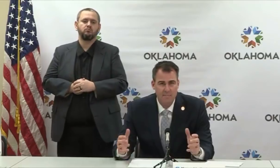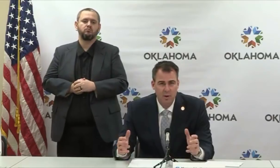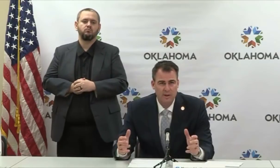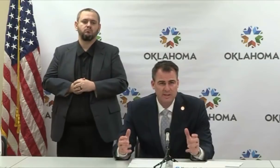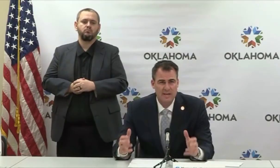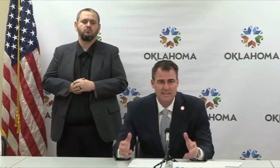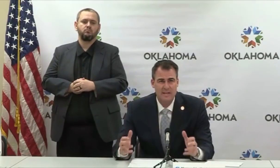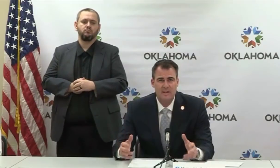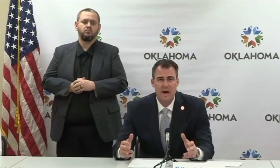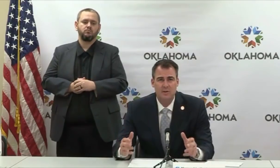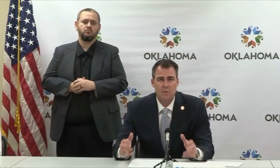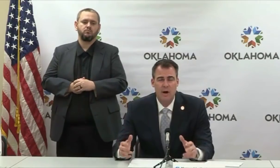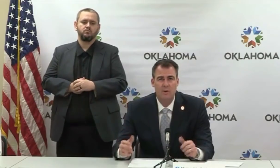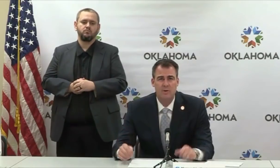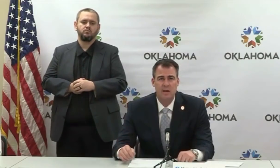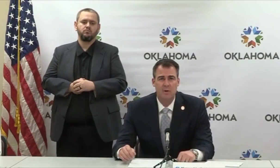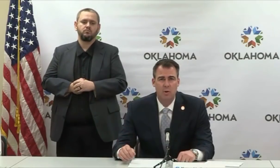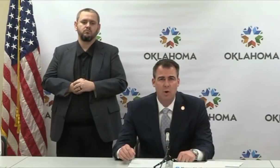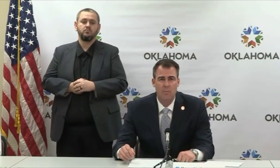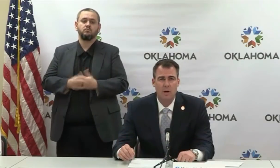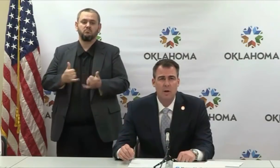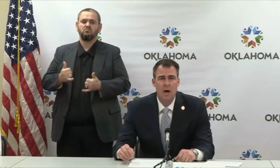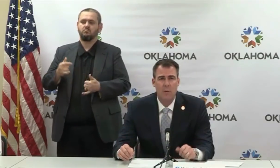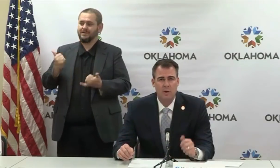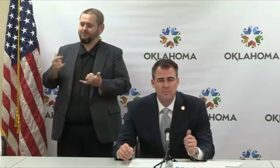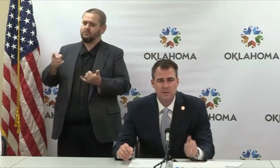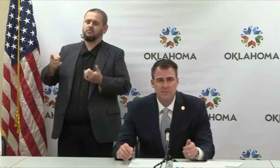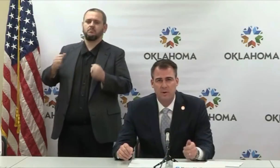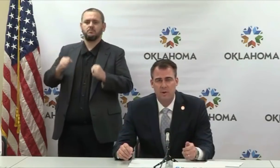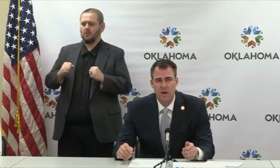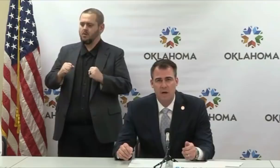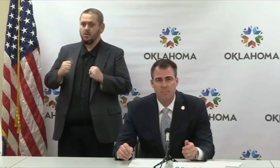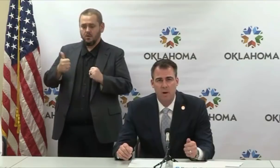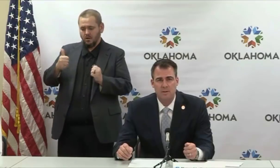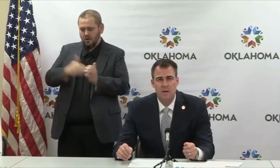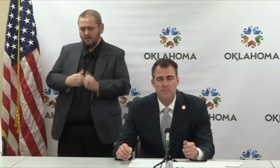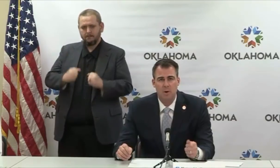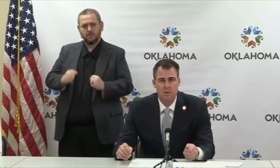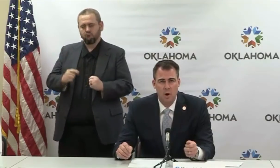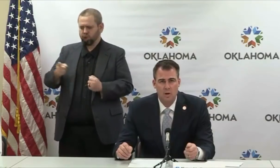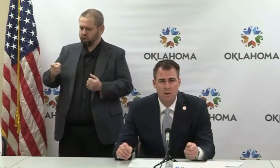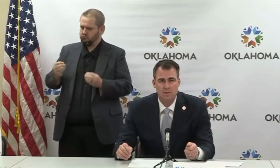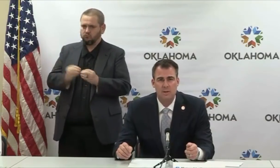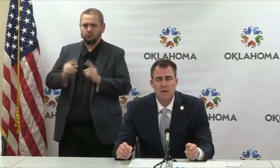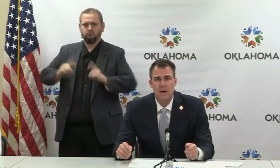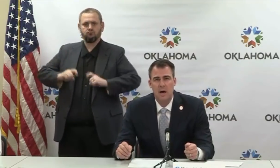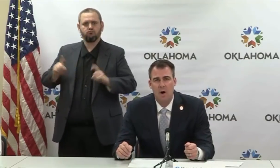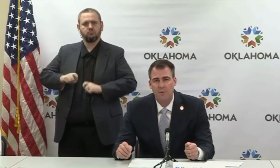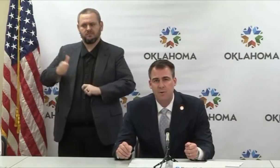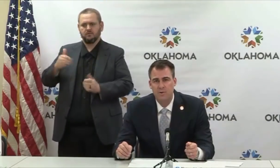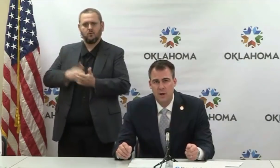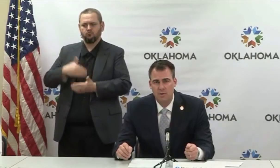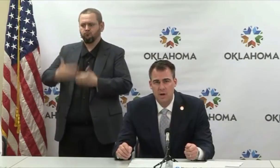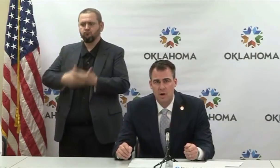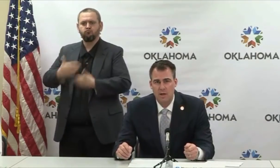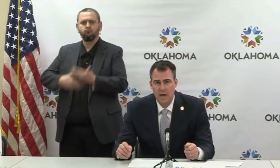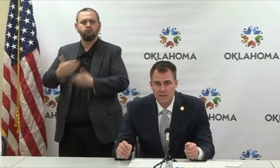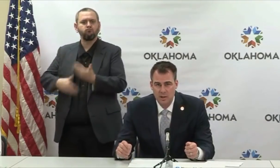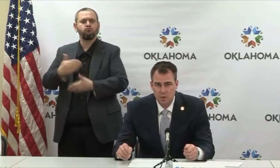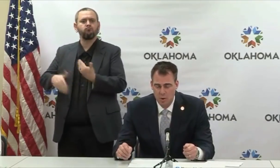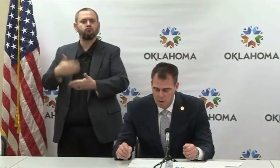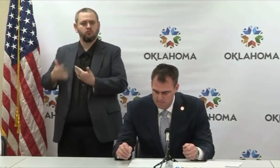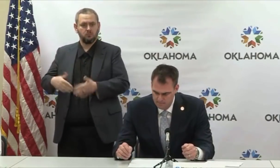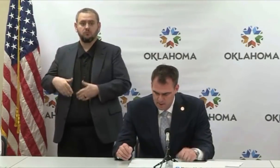have that ability to test 10,000 right here in the state of Oklahoma. I want to specifically thank President Burns Hargis, also Secretary